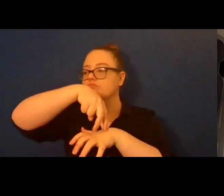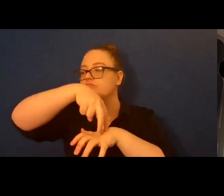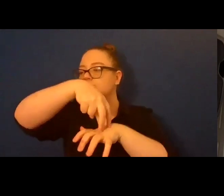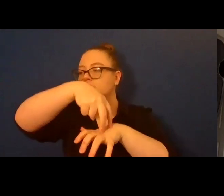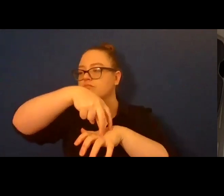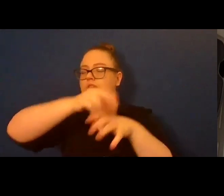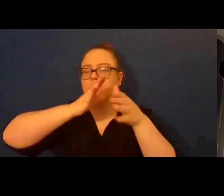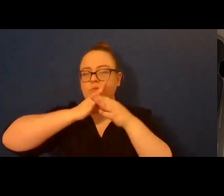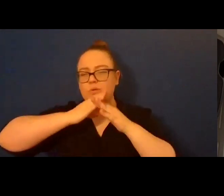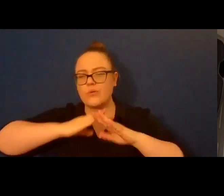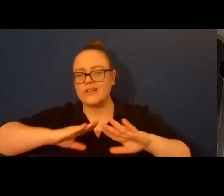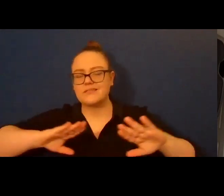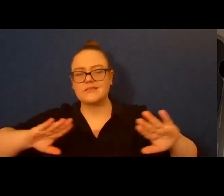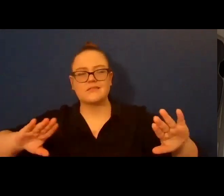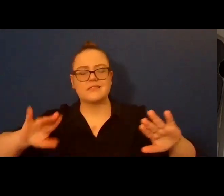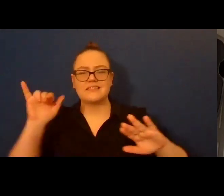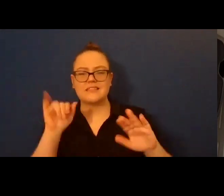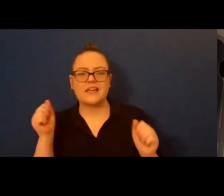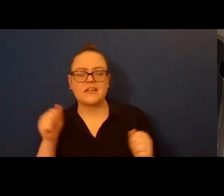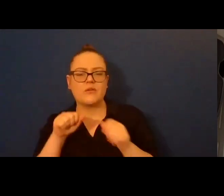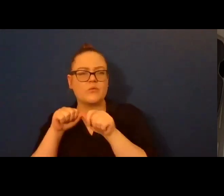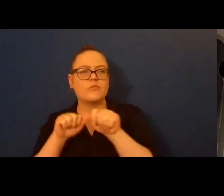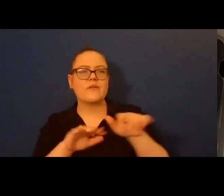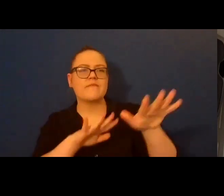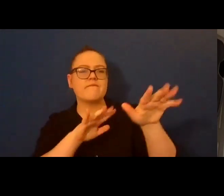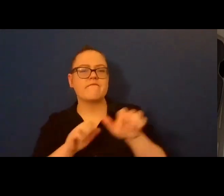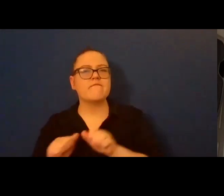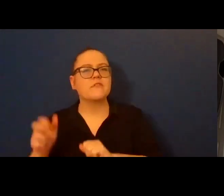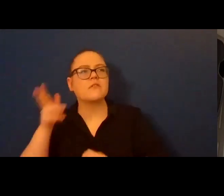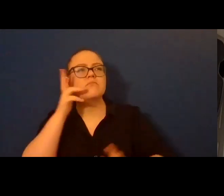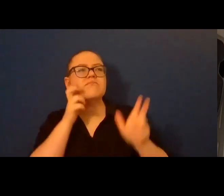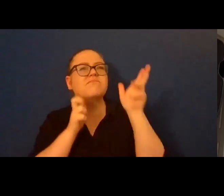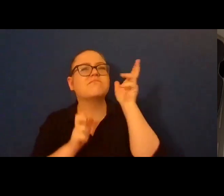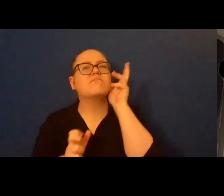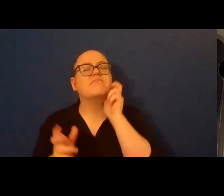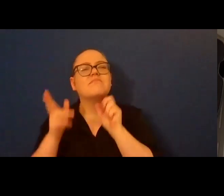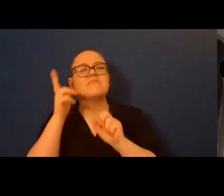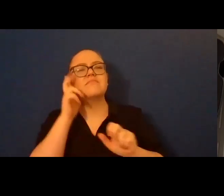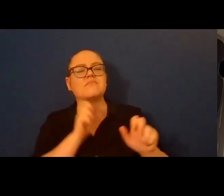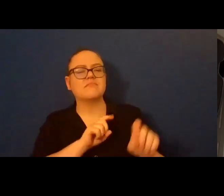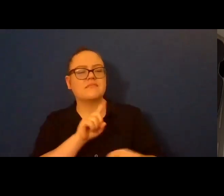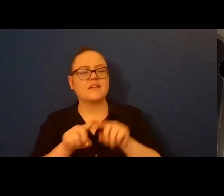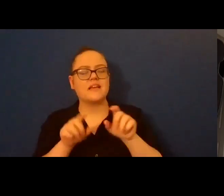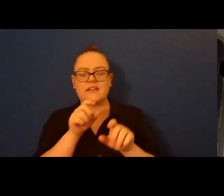hear them crashing into one another. Can't stop imagining all that movement, exactly as they should be.